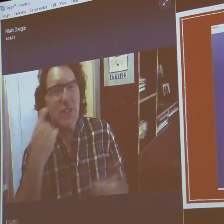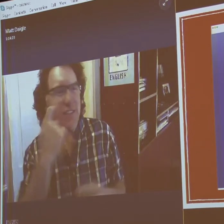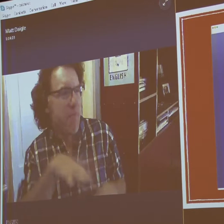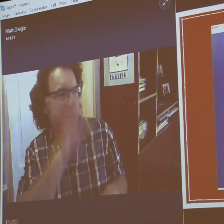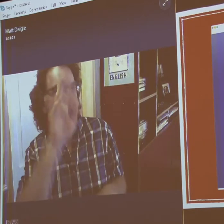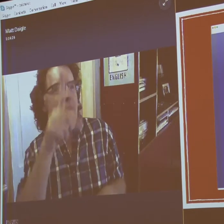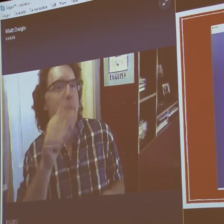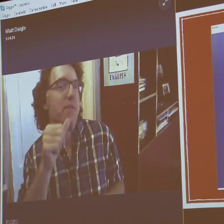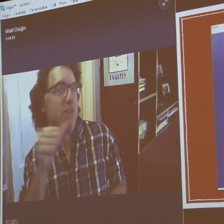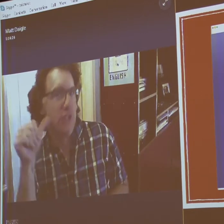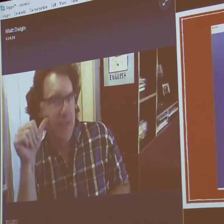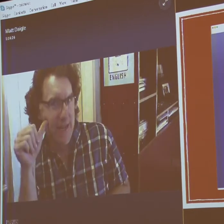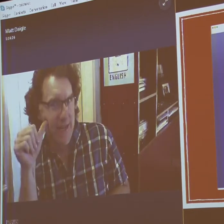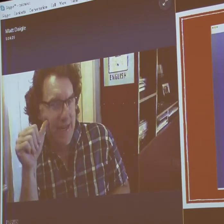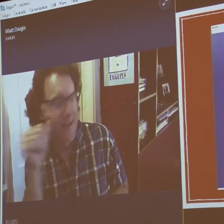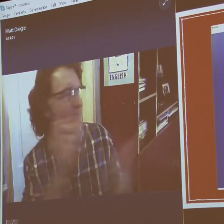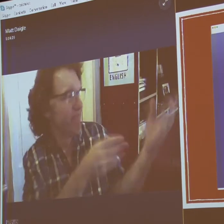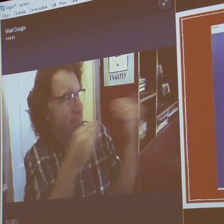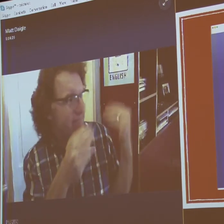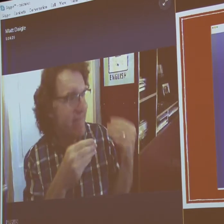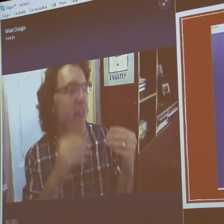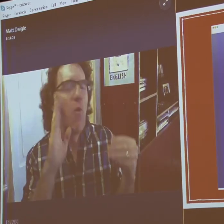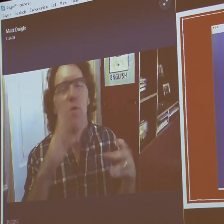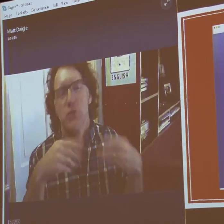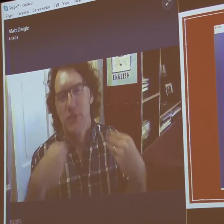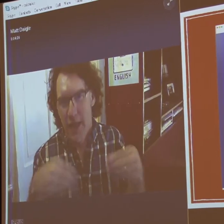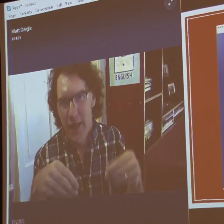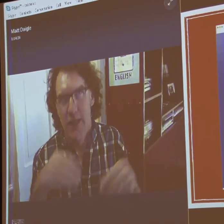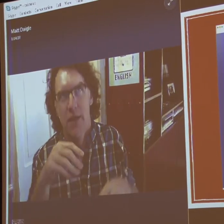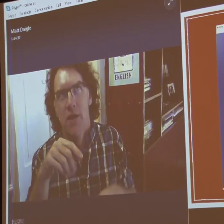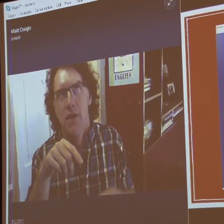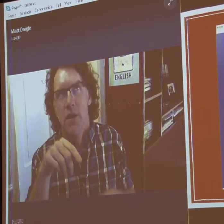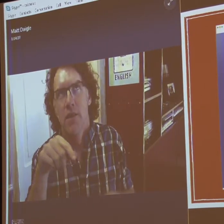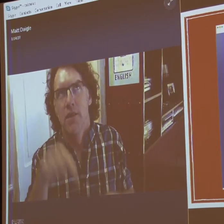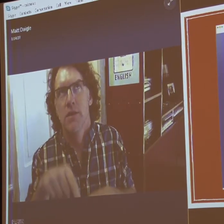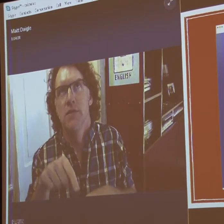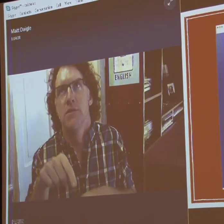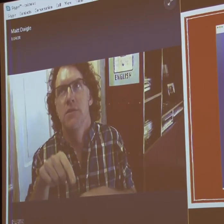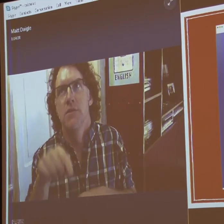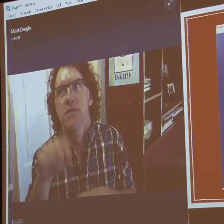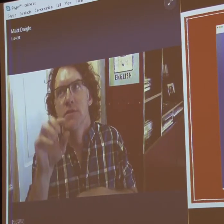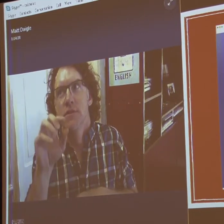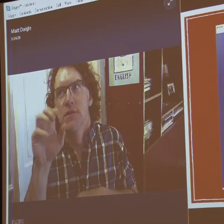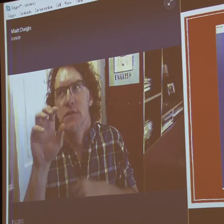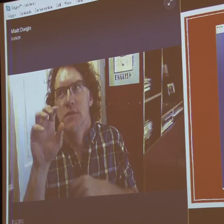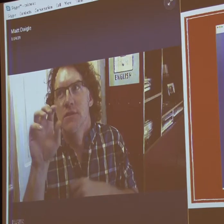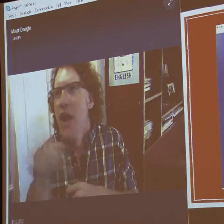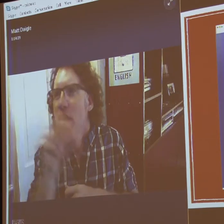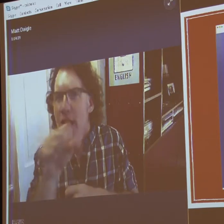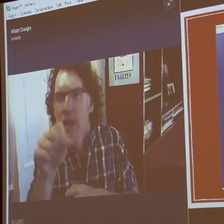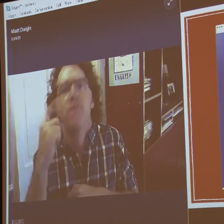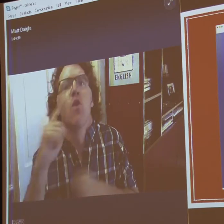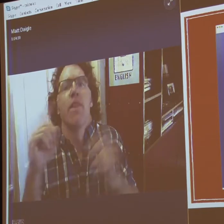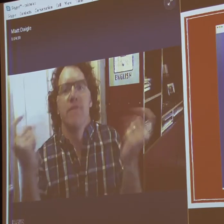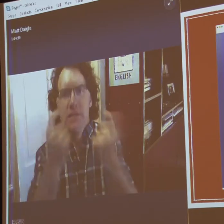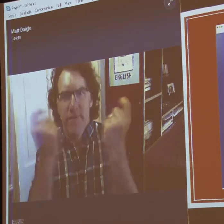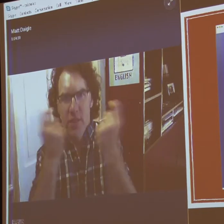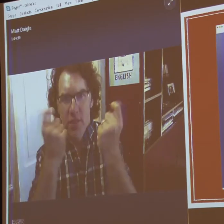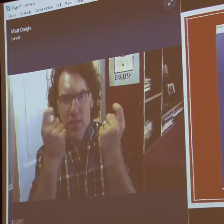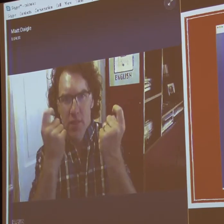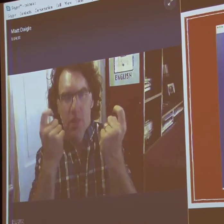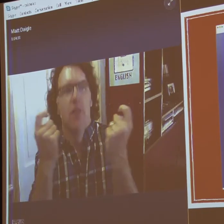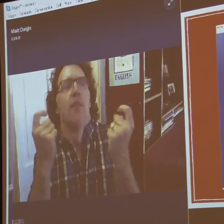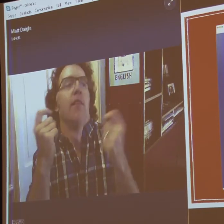We're so excited about this. We picked them up yesterday, hot off the press. And we're going to be at the, this Saturday,